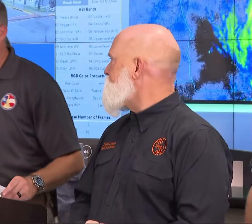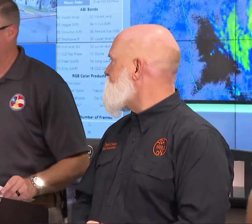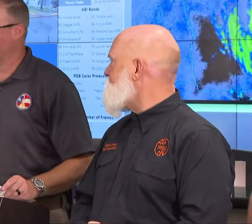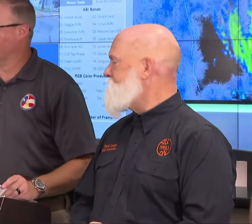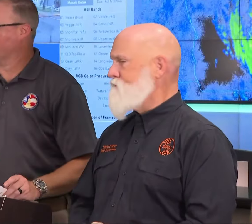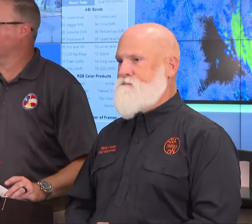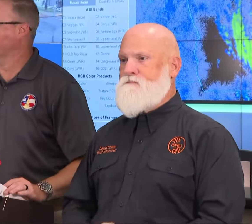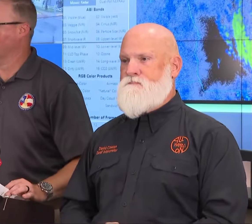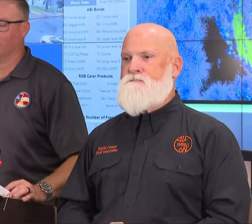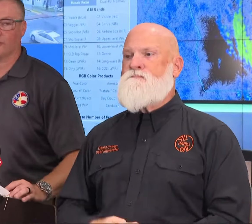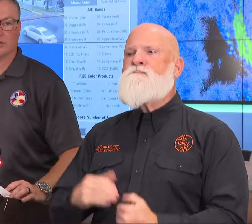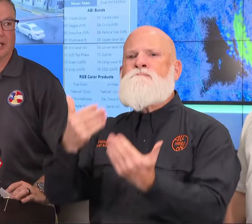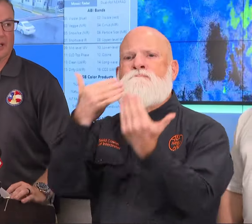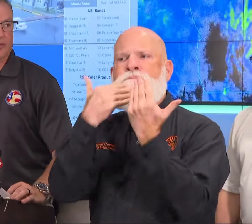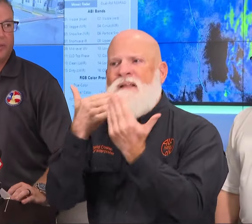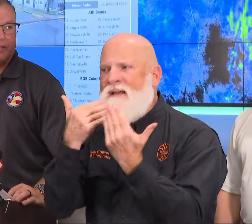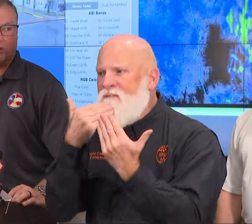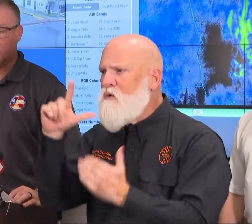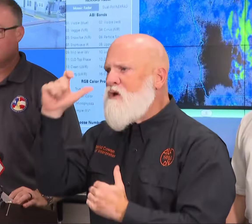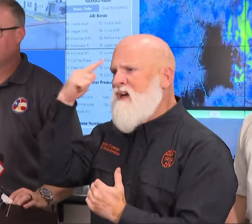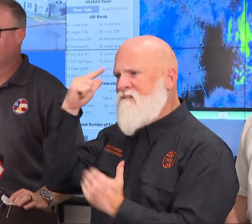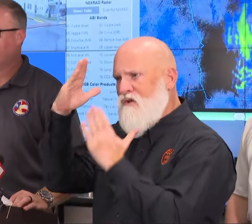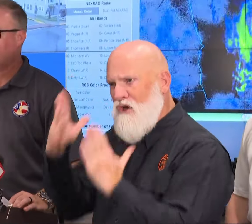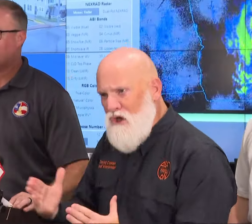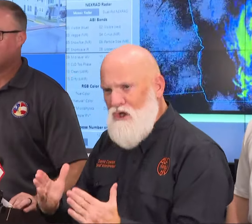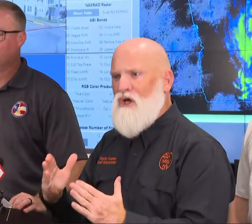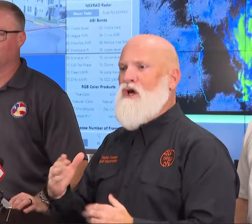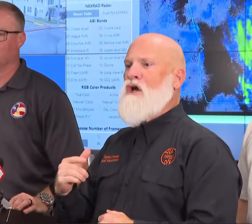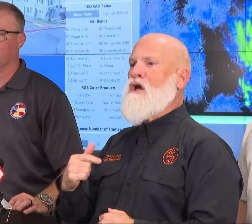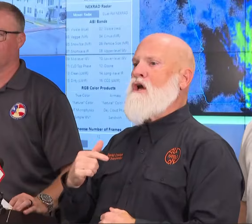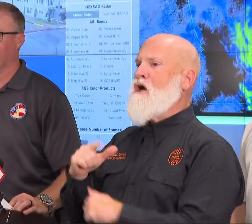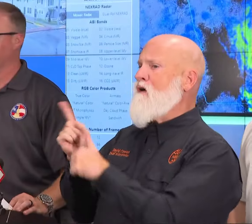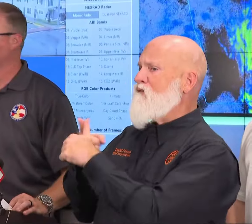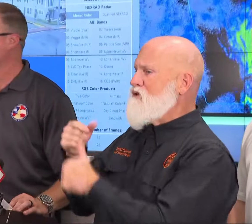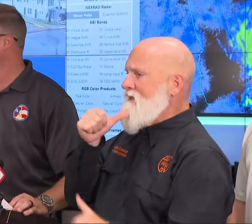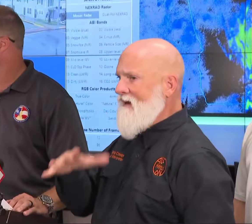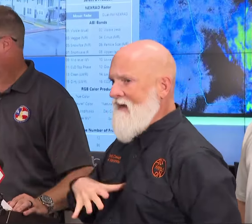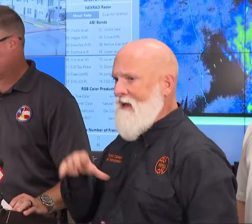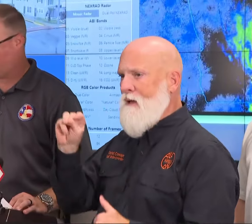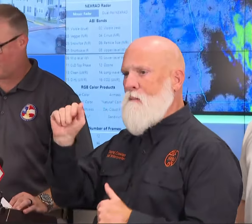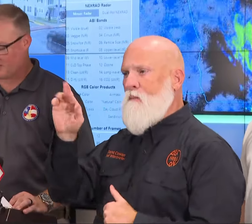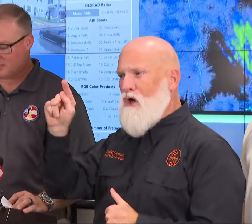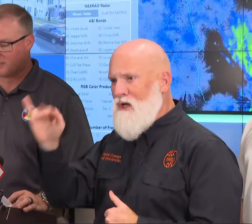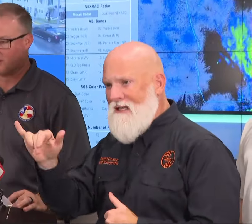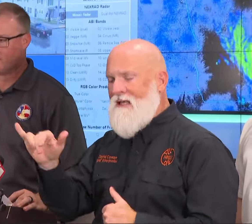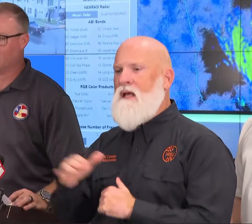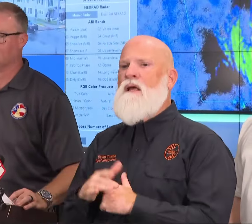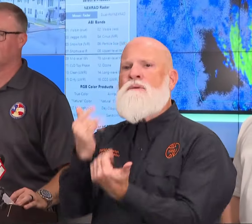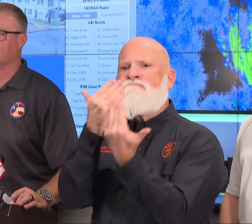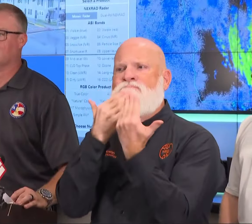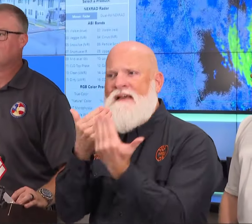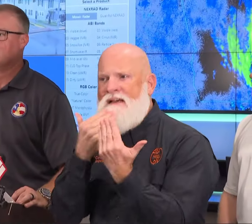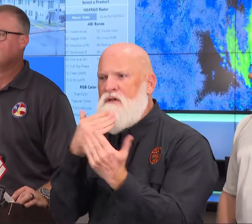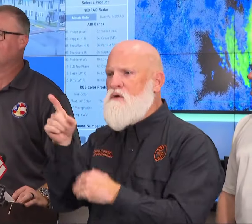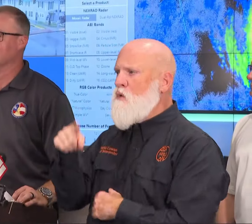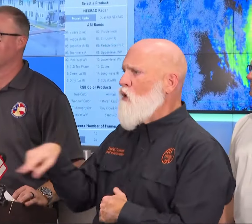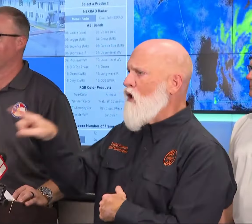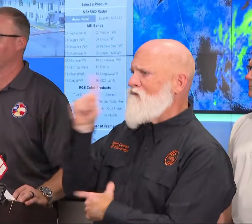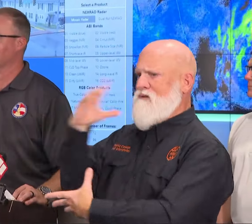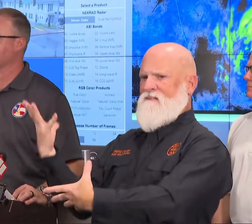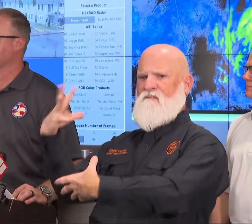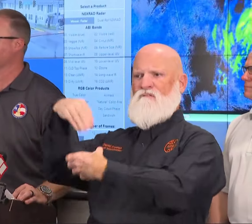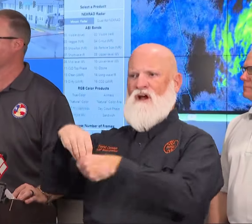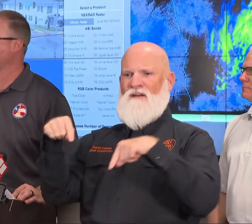Thank you Governor, First Lady for being here with us today. We appreciate your efforts and the quick response. As the Governor mentioned he signed a